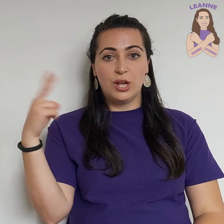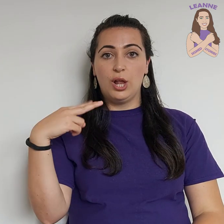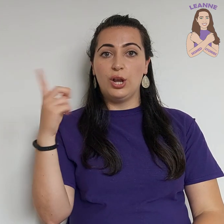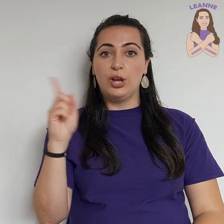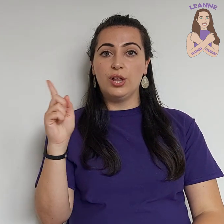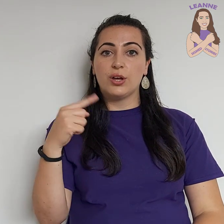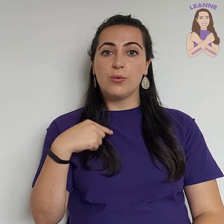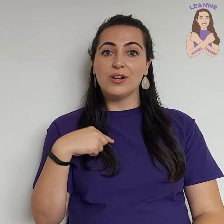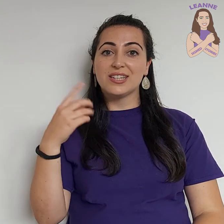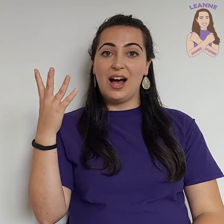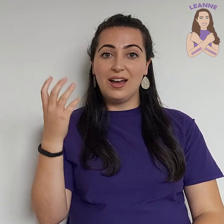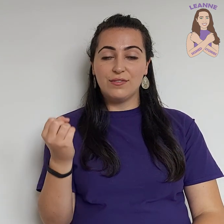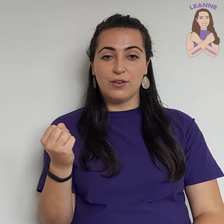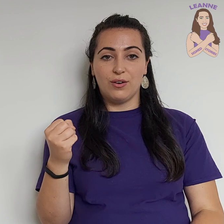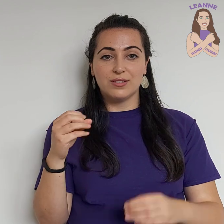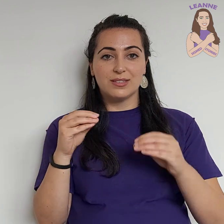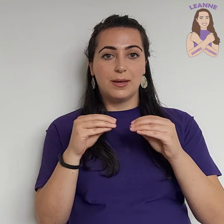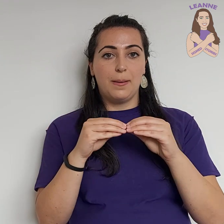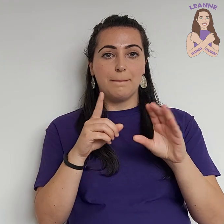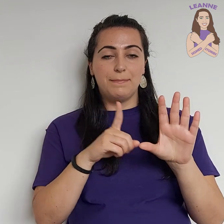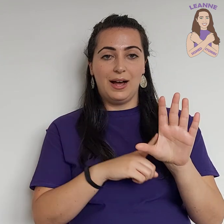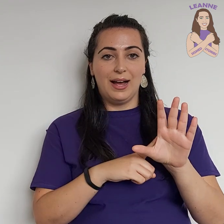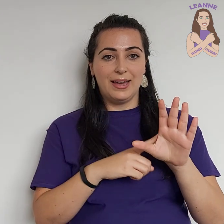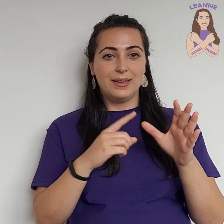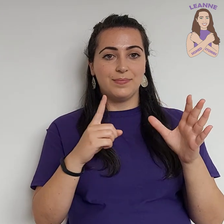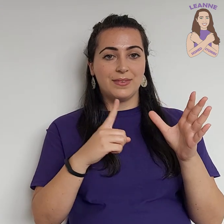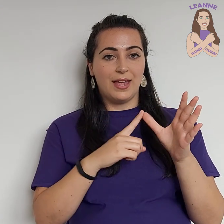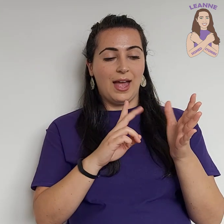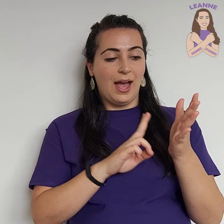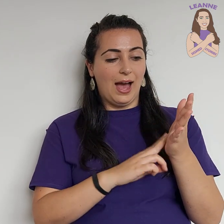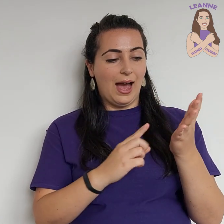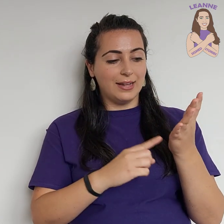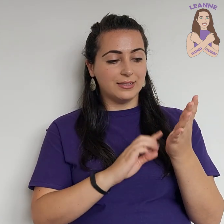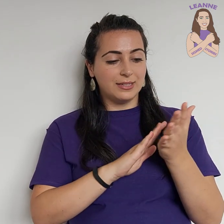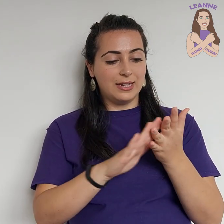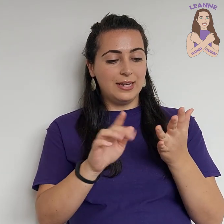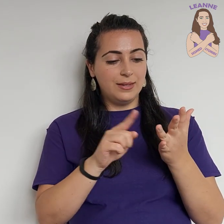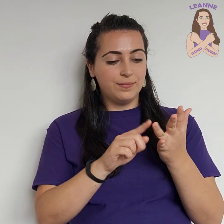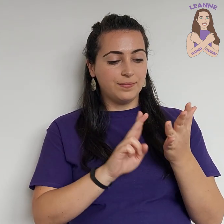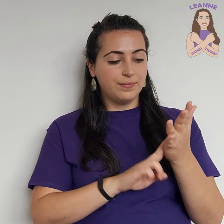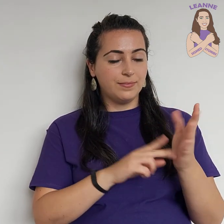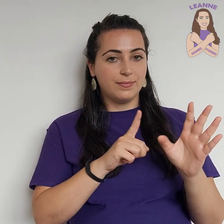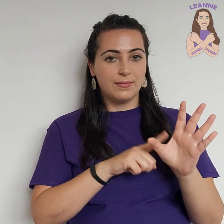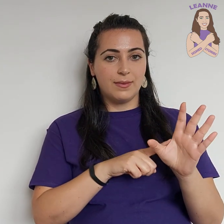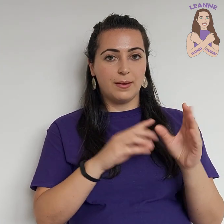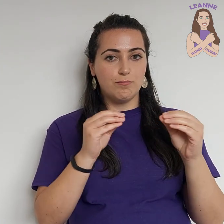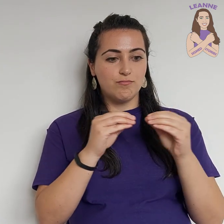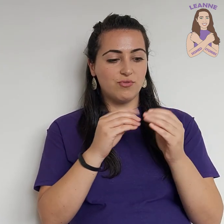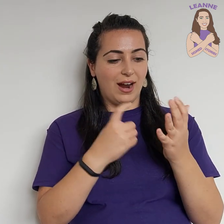Look What I've Got by Anthony Brown.